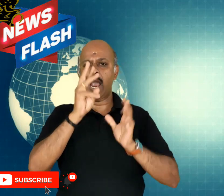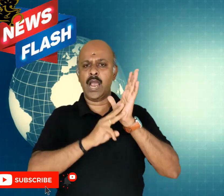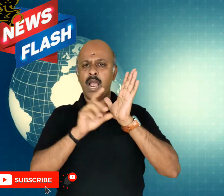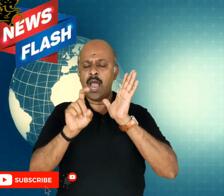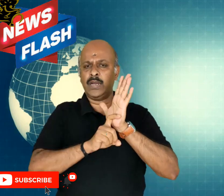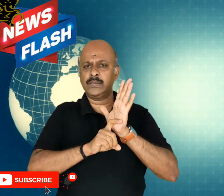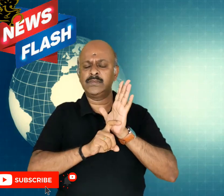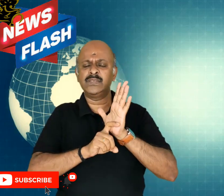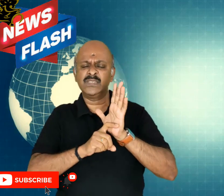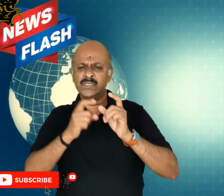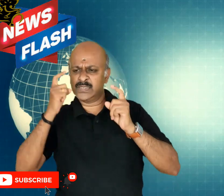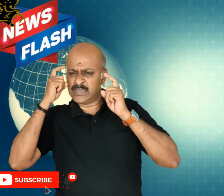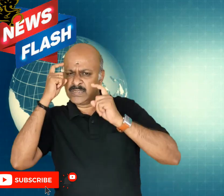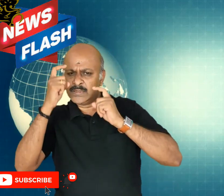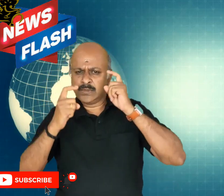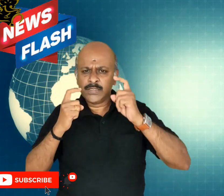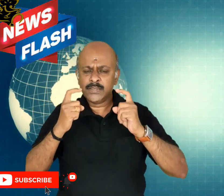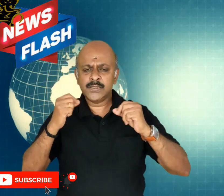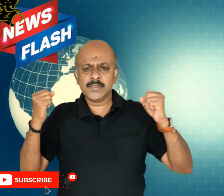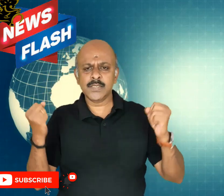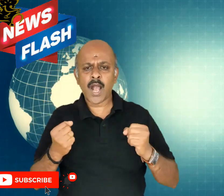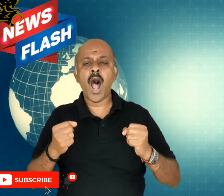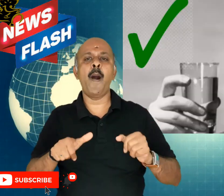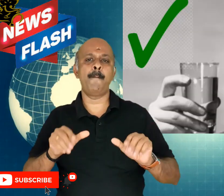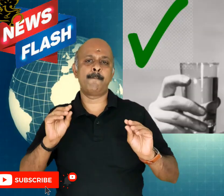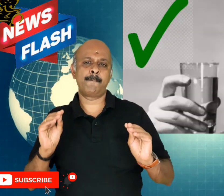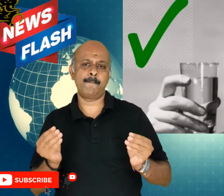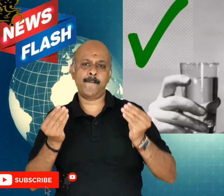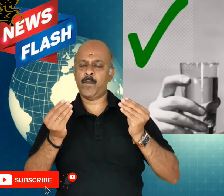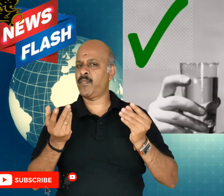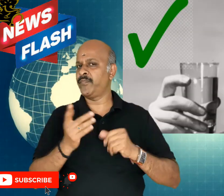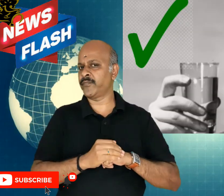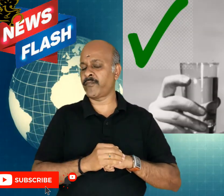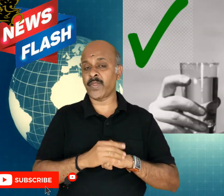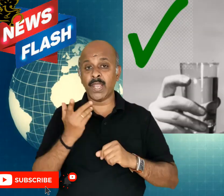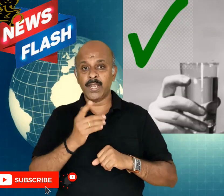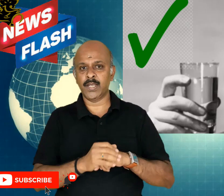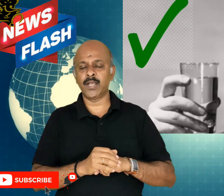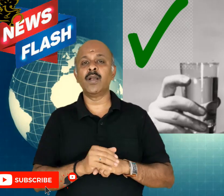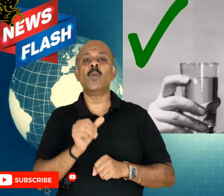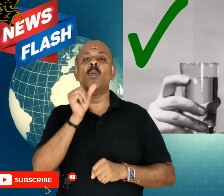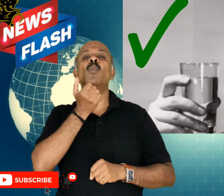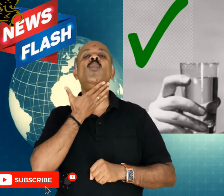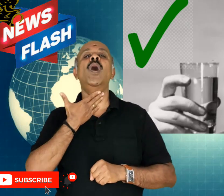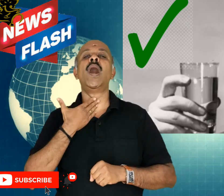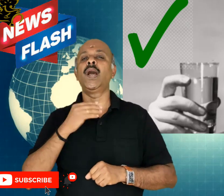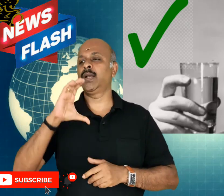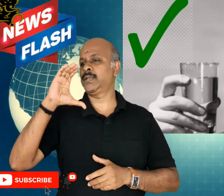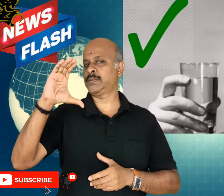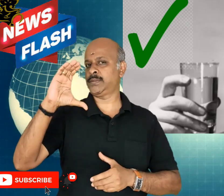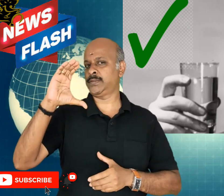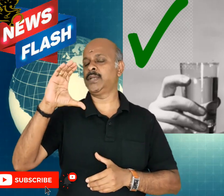Now, the ICMR have given the green signal